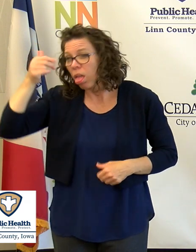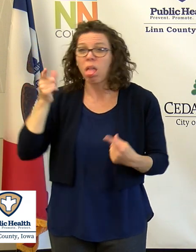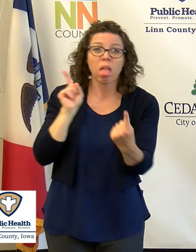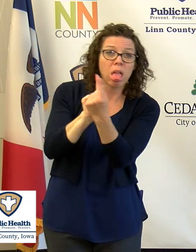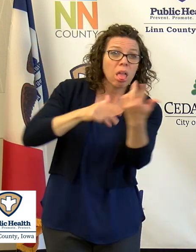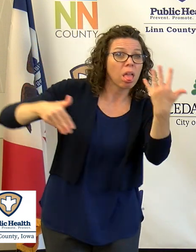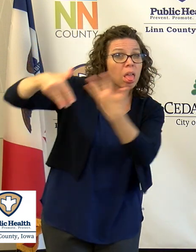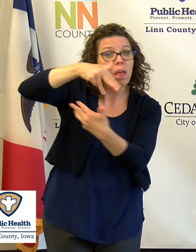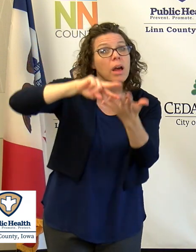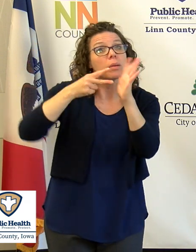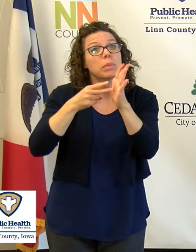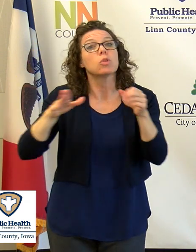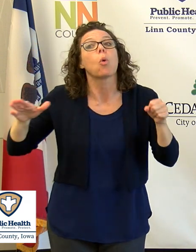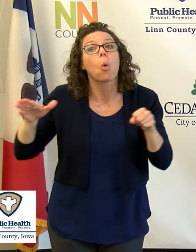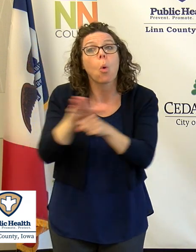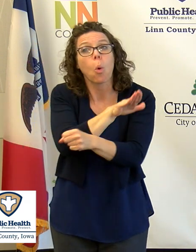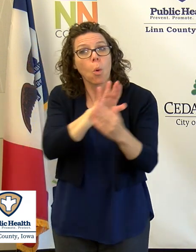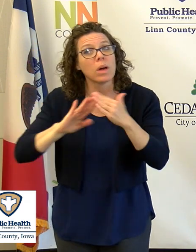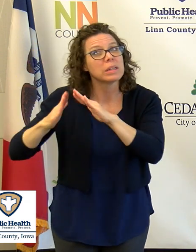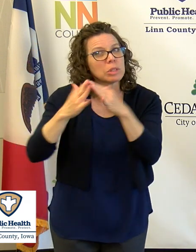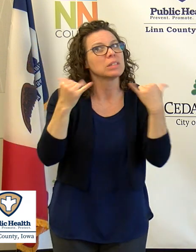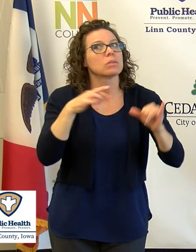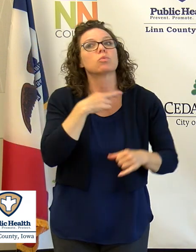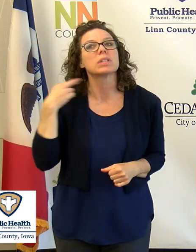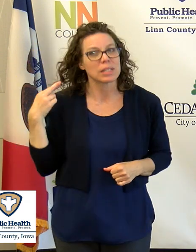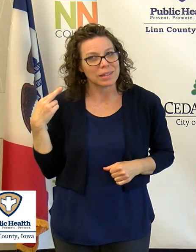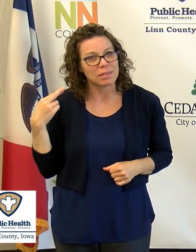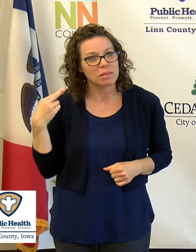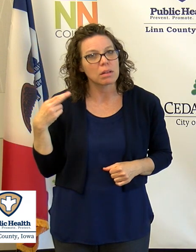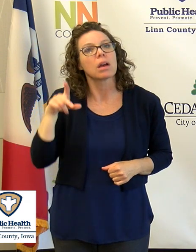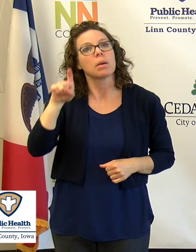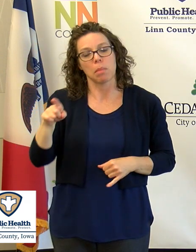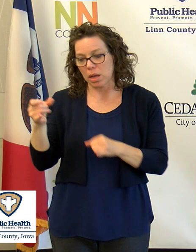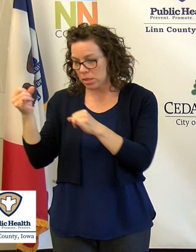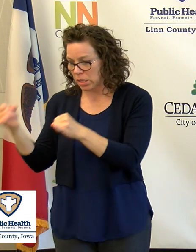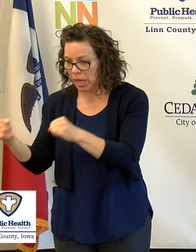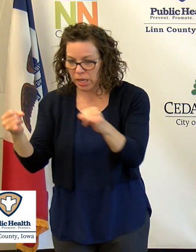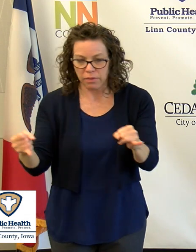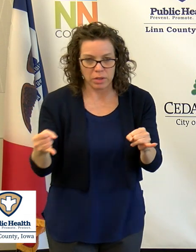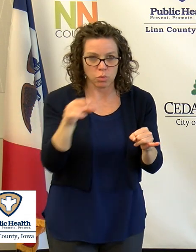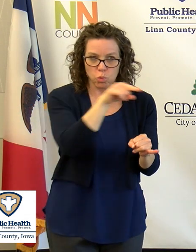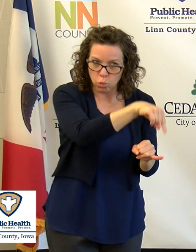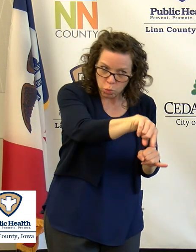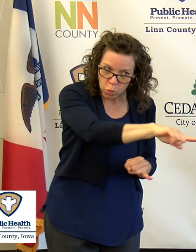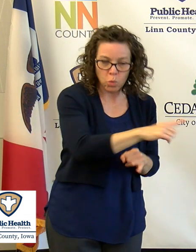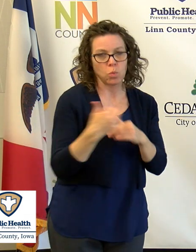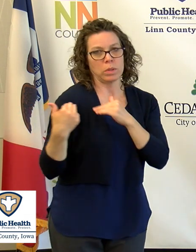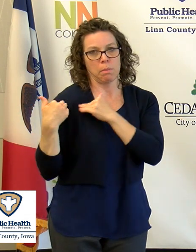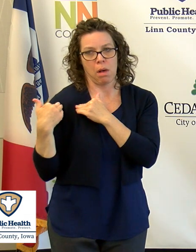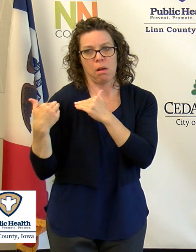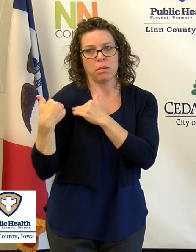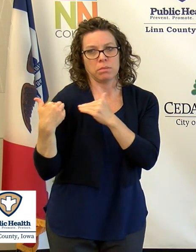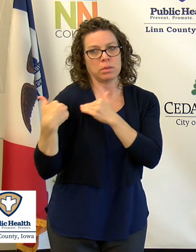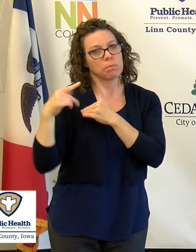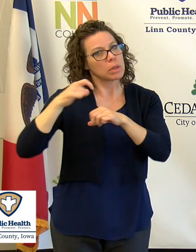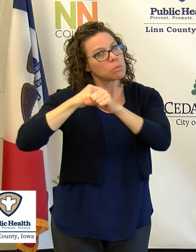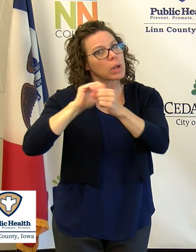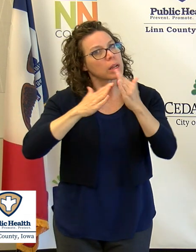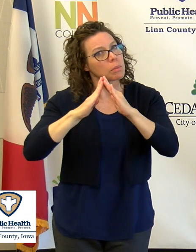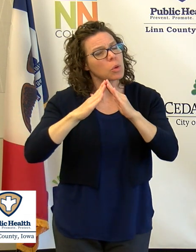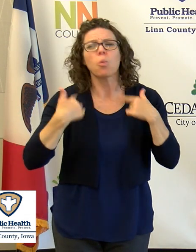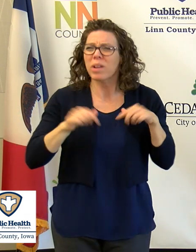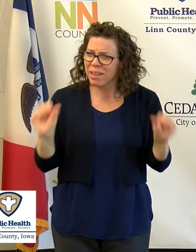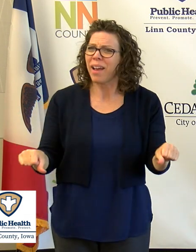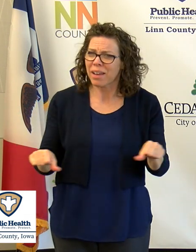It's up to all of us to take individual responsibility to protect our community. And we can do